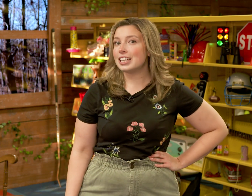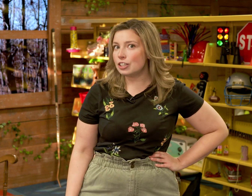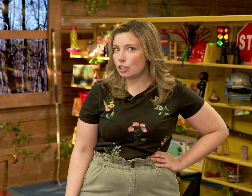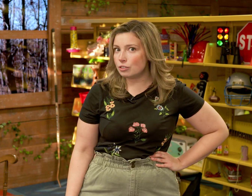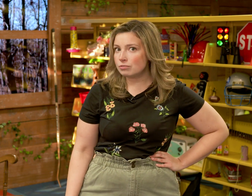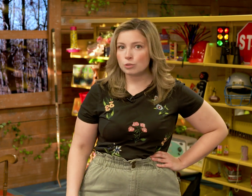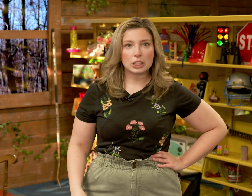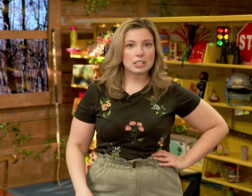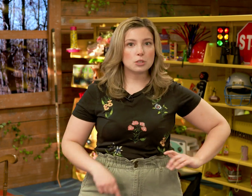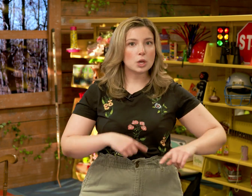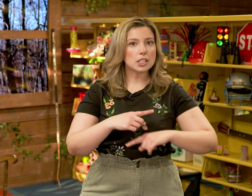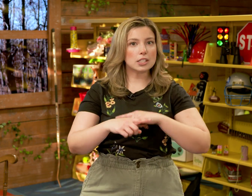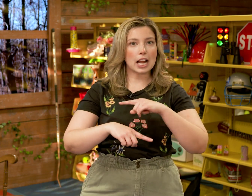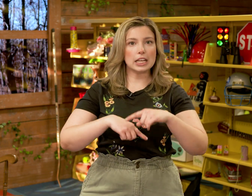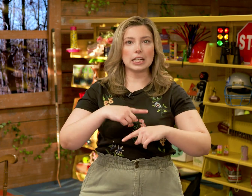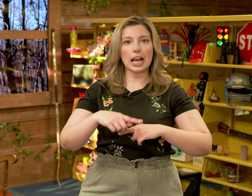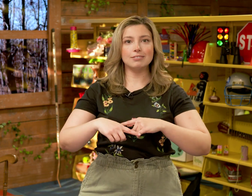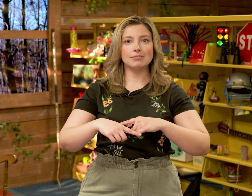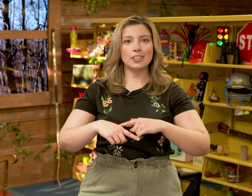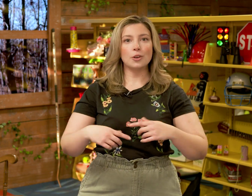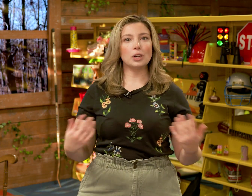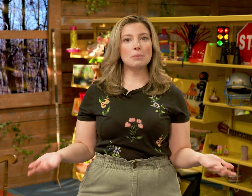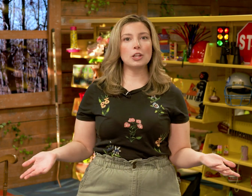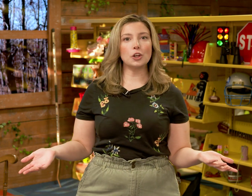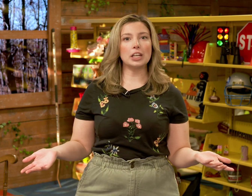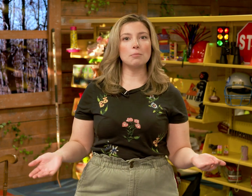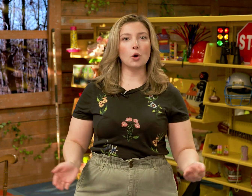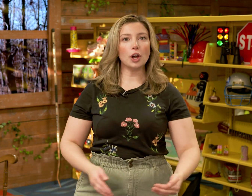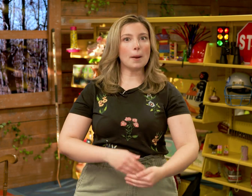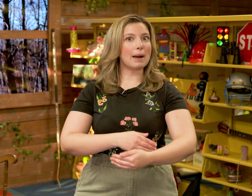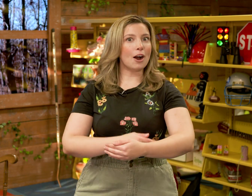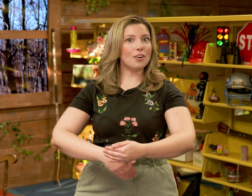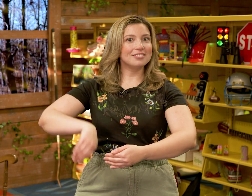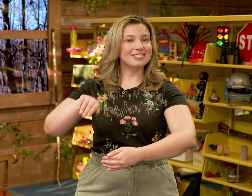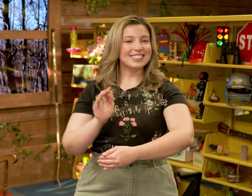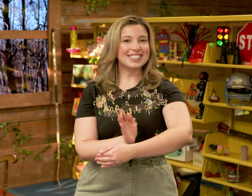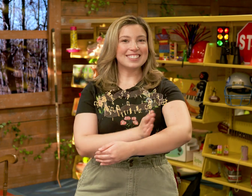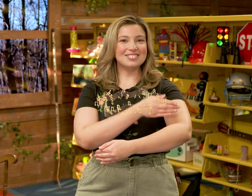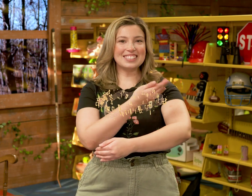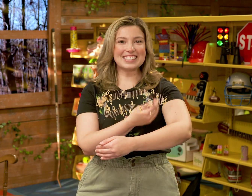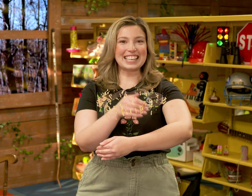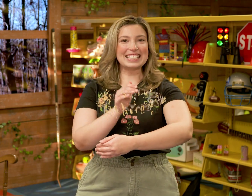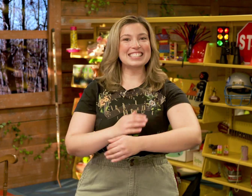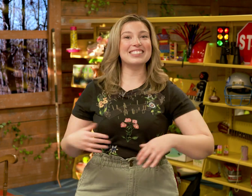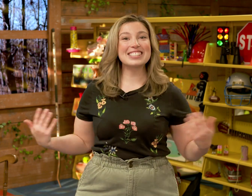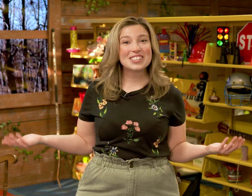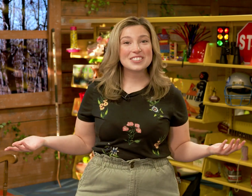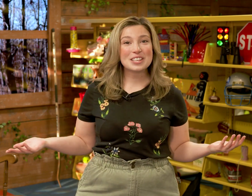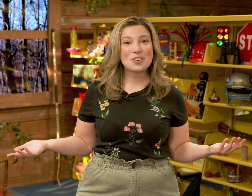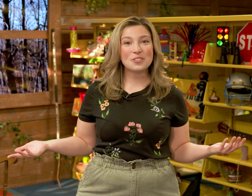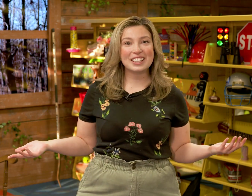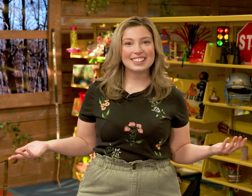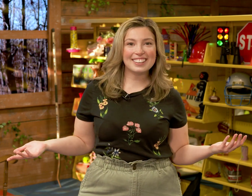we get to sign again, we're going to be learning more about music. So let's go see what we can learn.